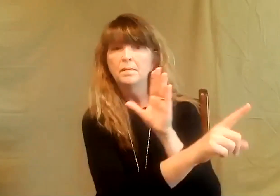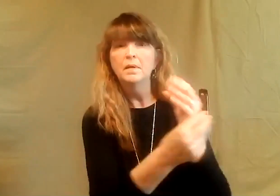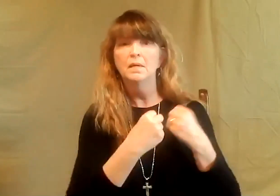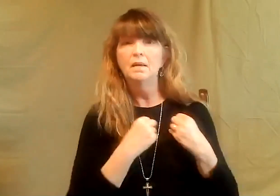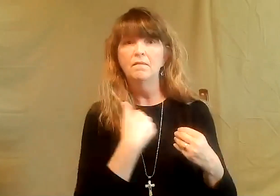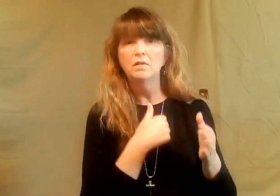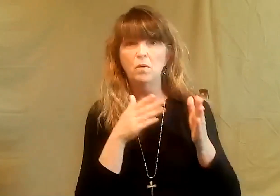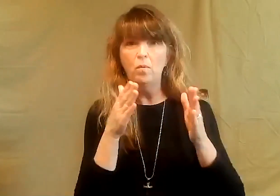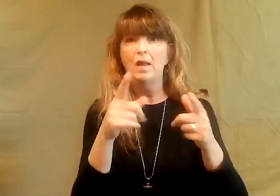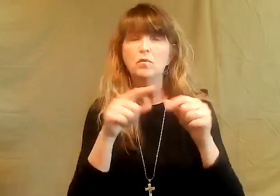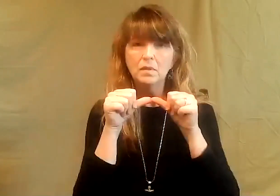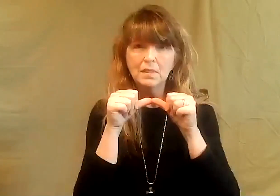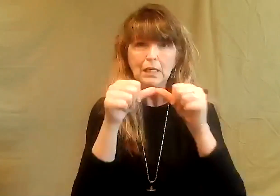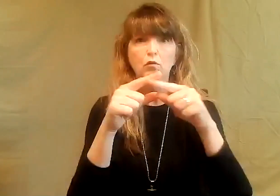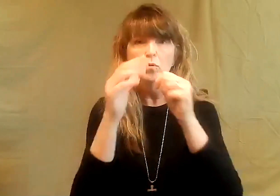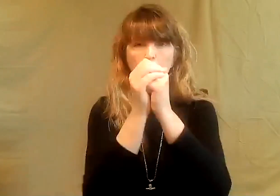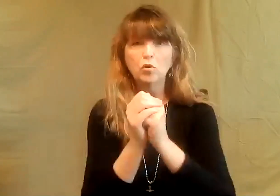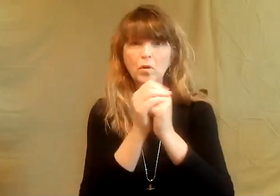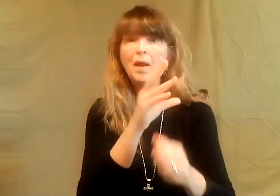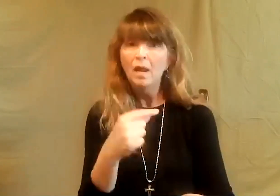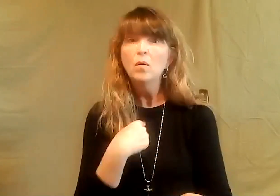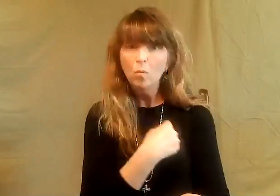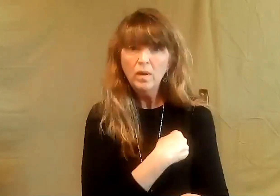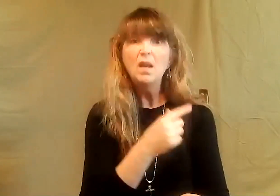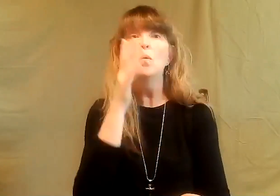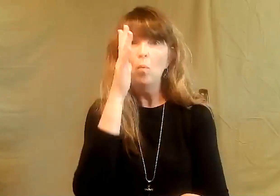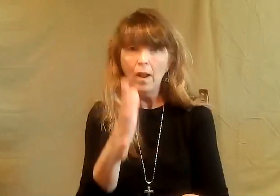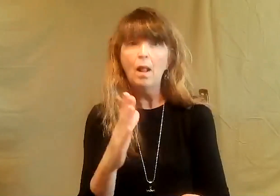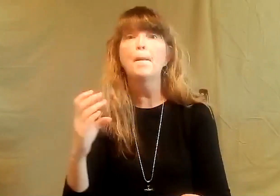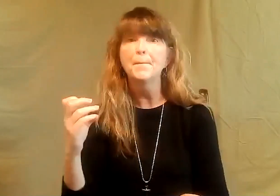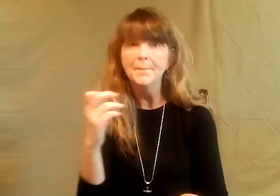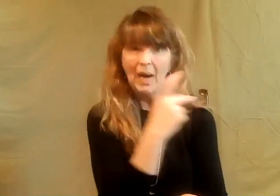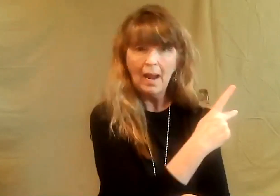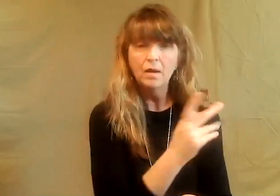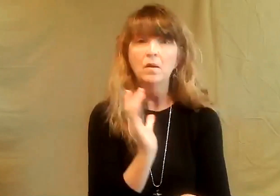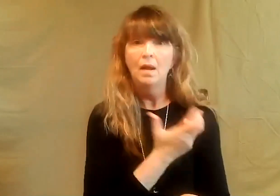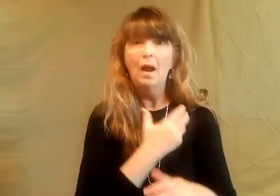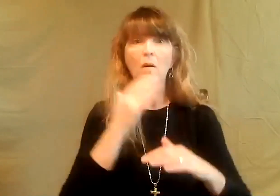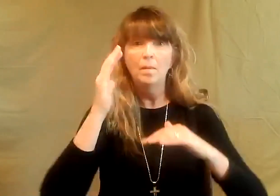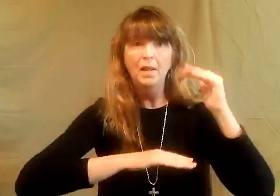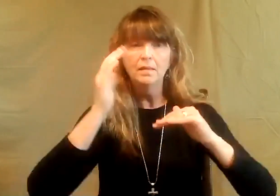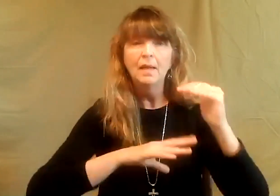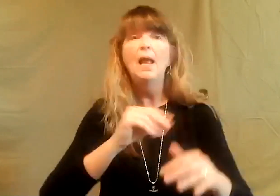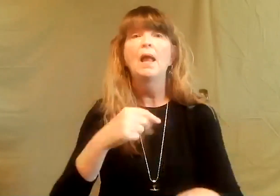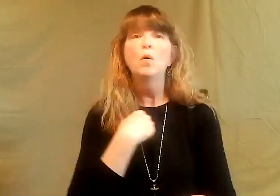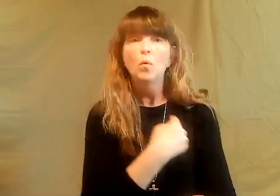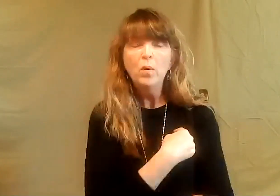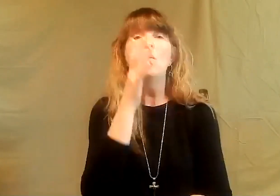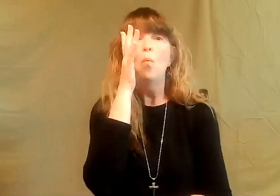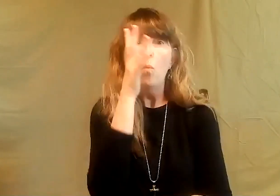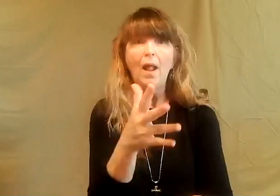door that has opened for us to walk through. And we're going to continue walking through that door. We are going to continue worshiping. Even when we go